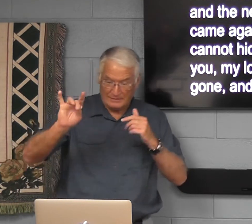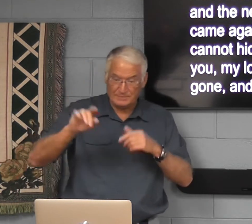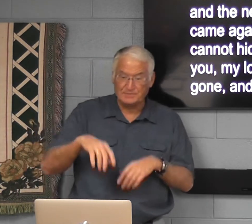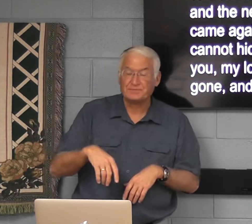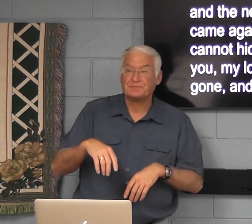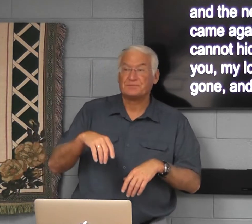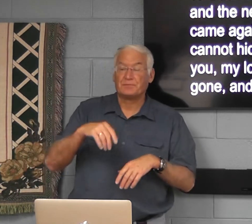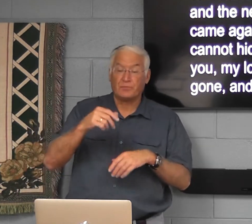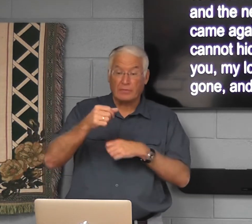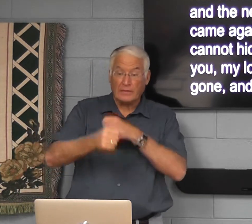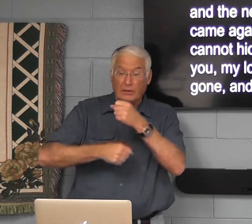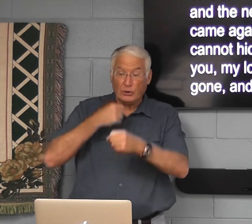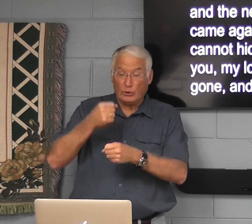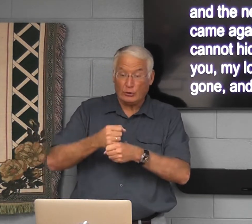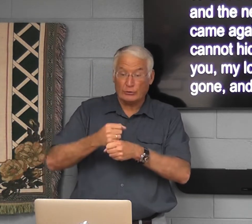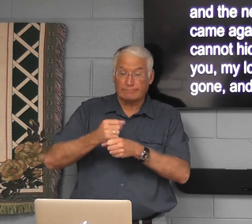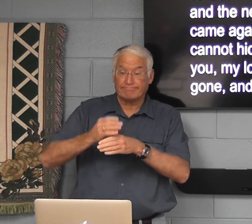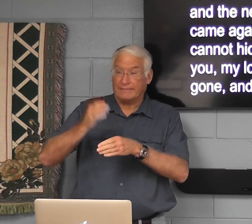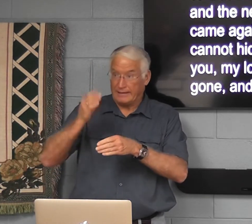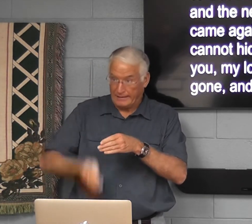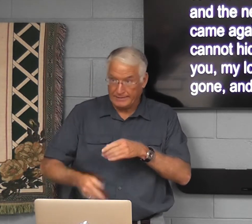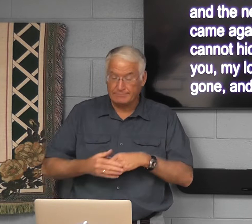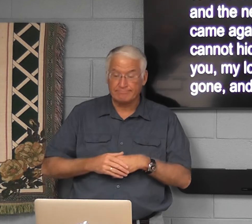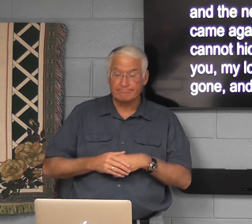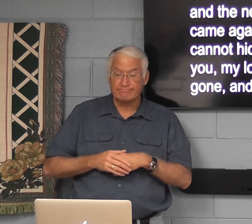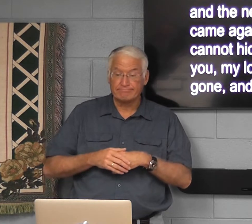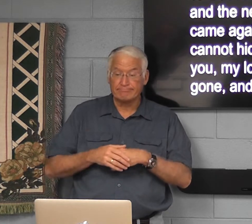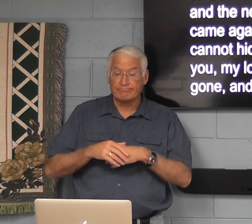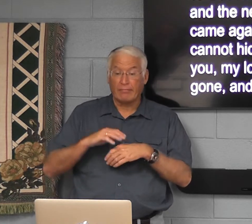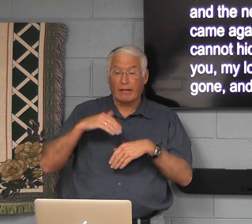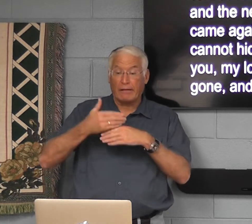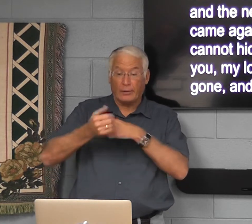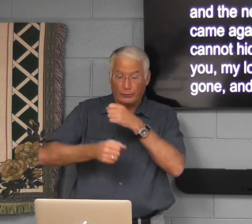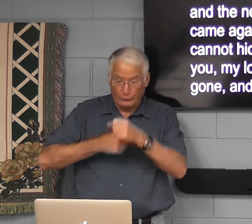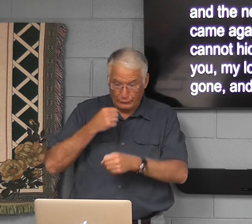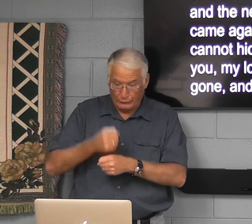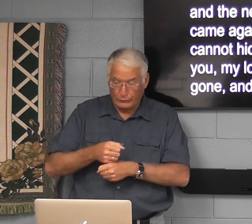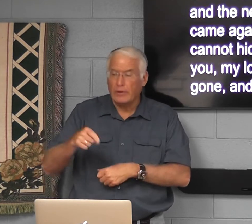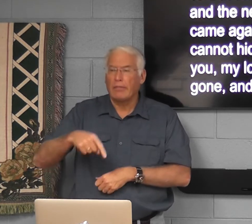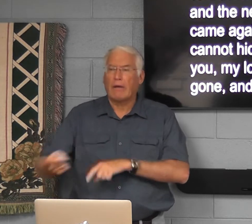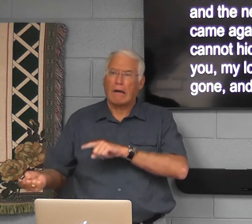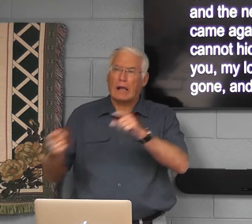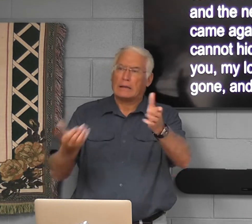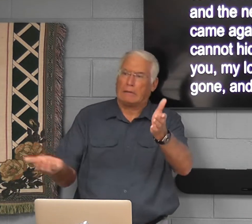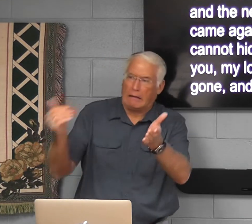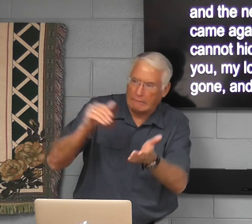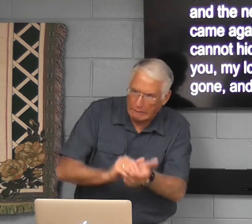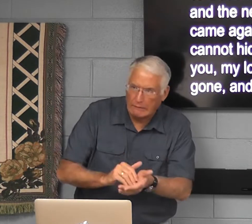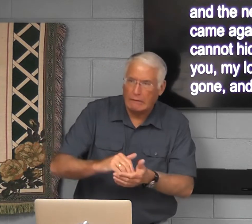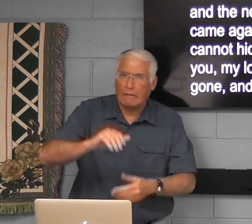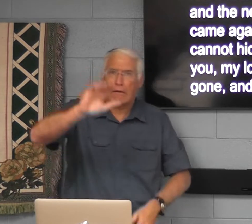So verse 18 said that the year ended, and the next year they came again and said,